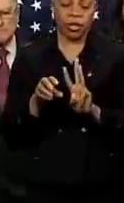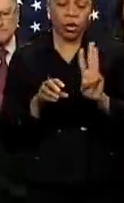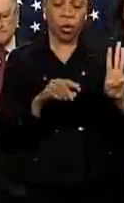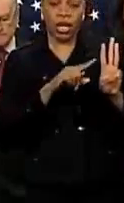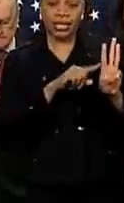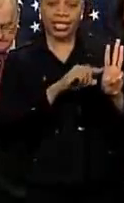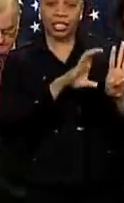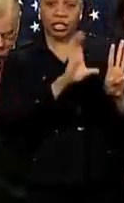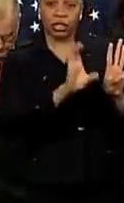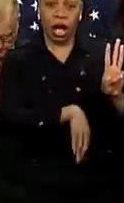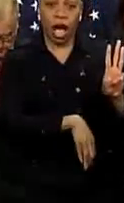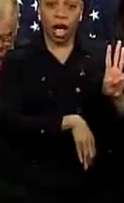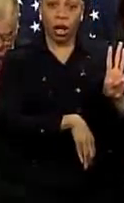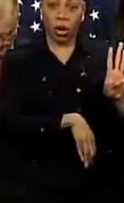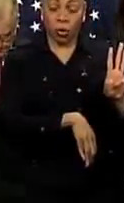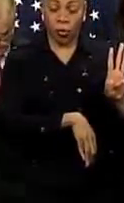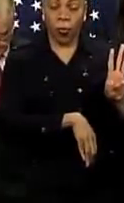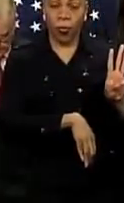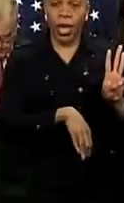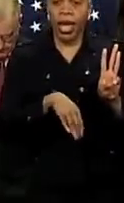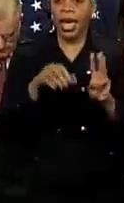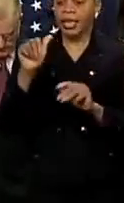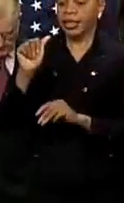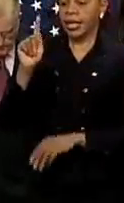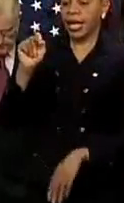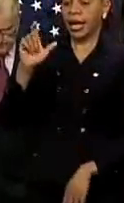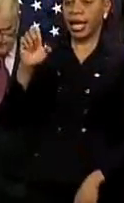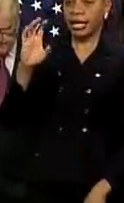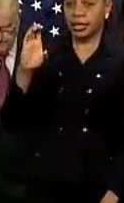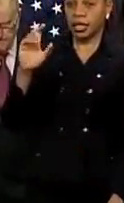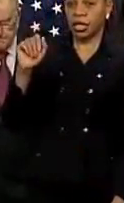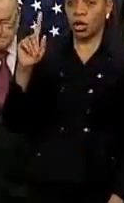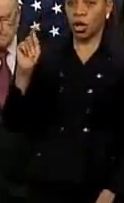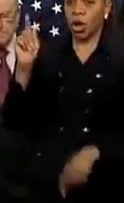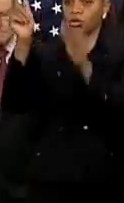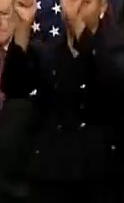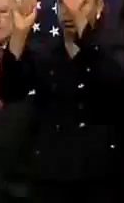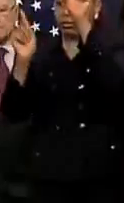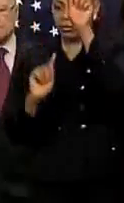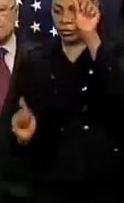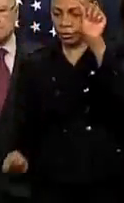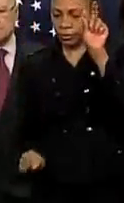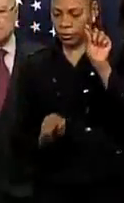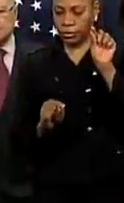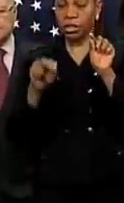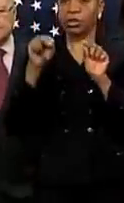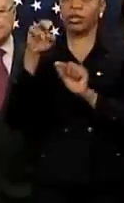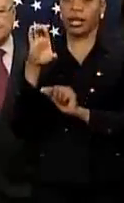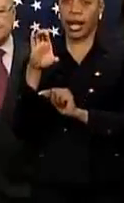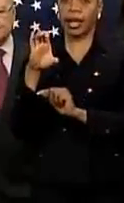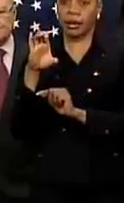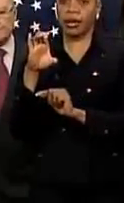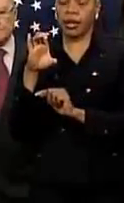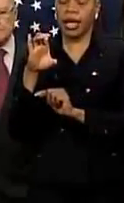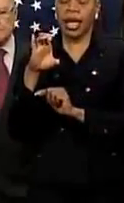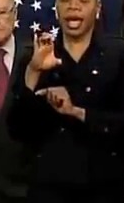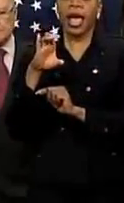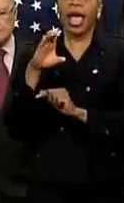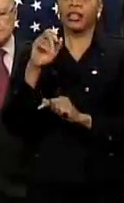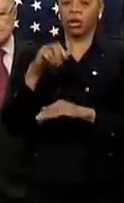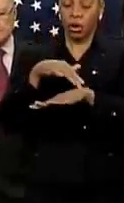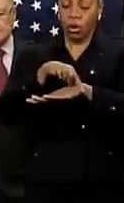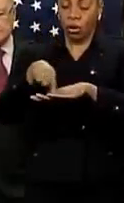the Chicago area, and one coming up the Atlantic coast, the North Carolina area. And largely because of the coastal northeaster,